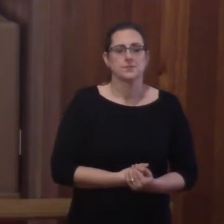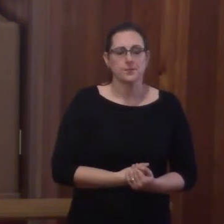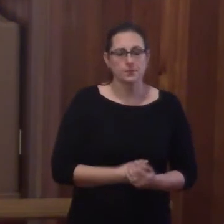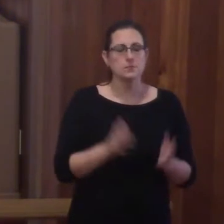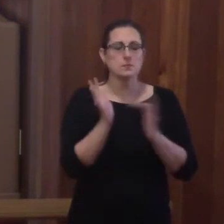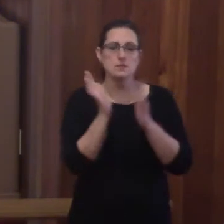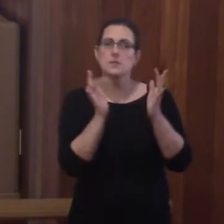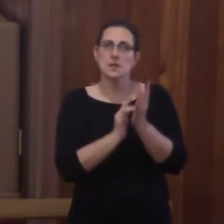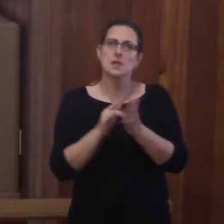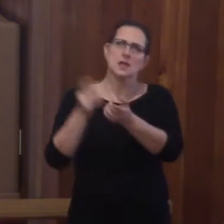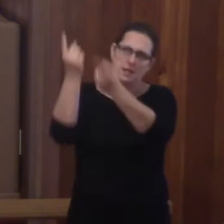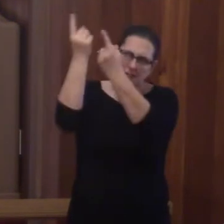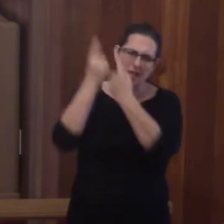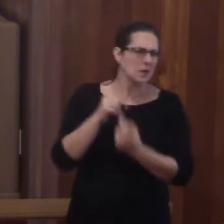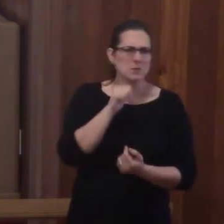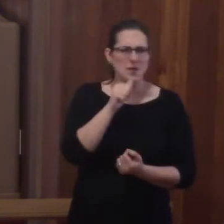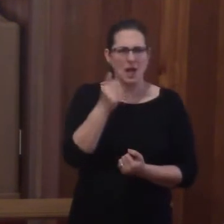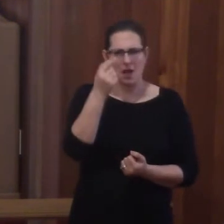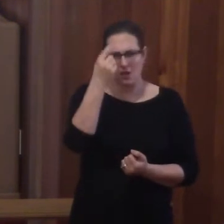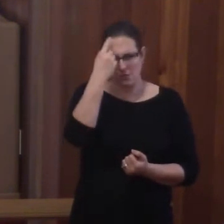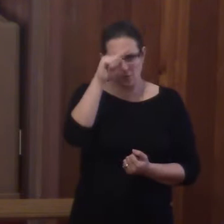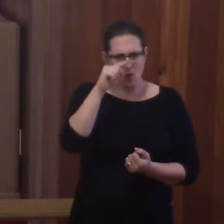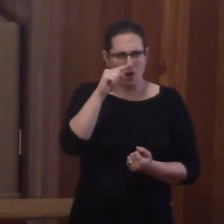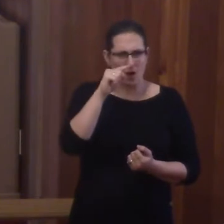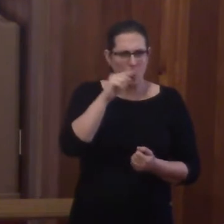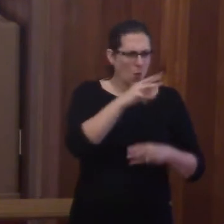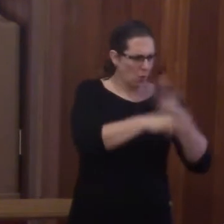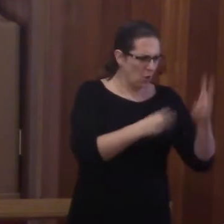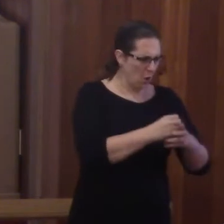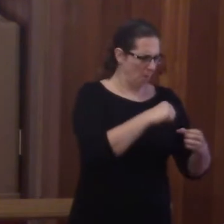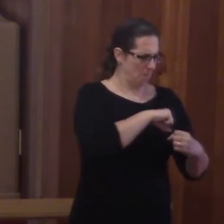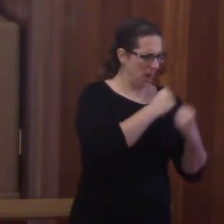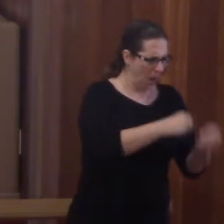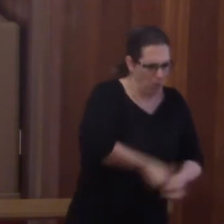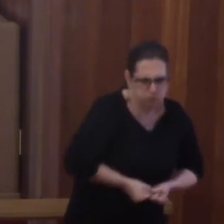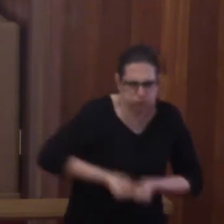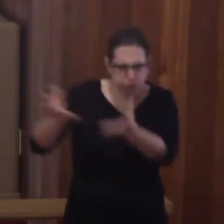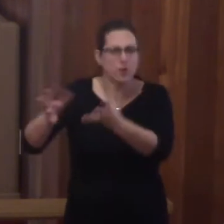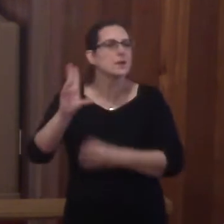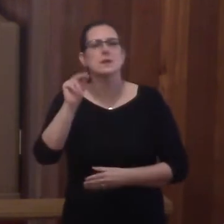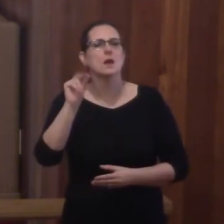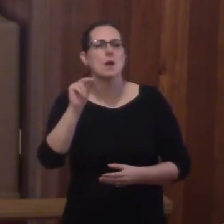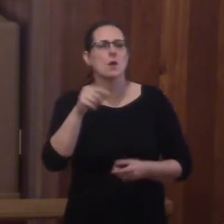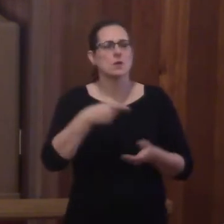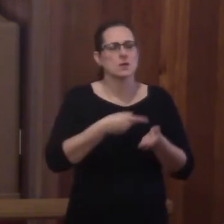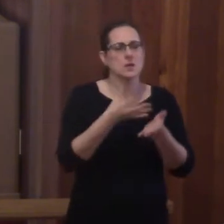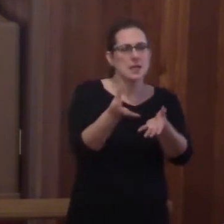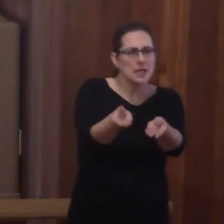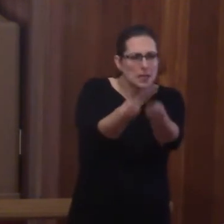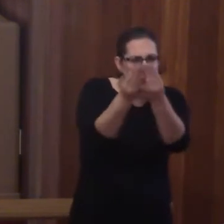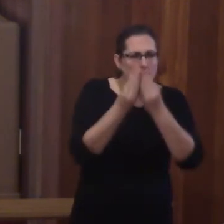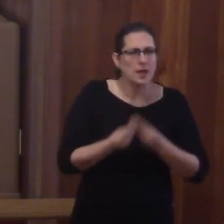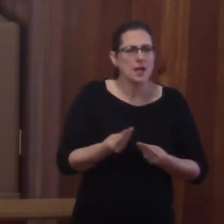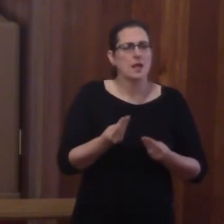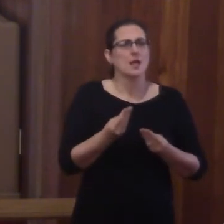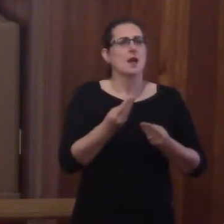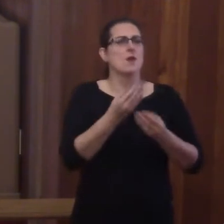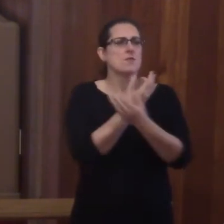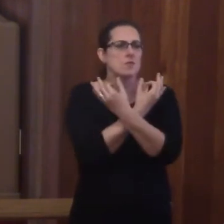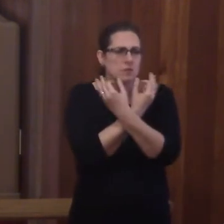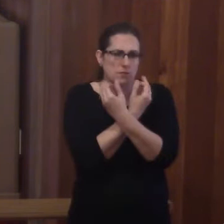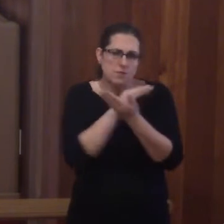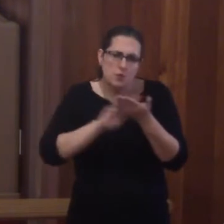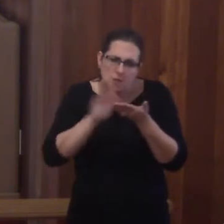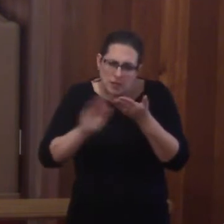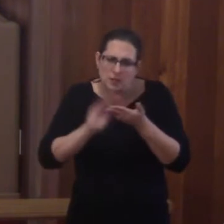Jesus came not to overthrow worldly powers, but to purchase forgiveness, so